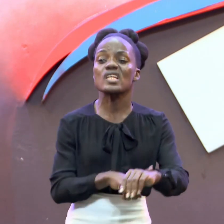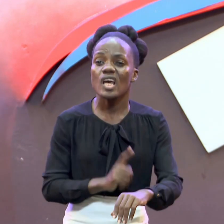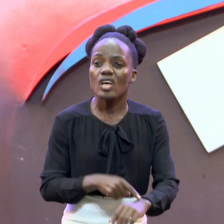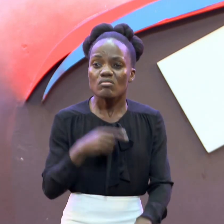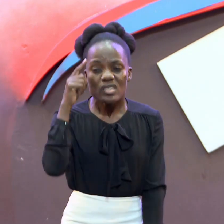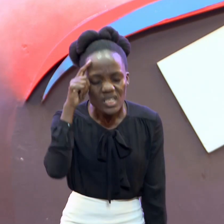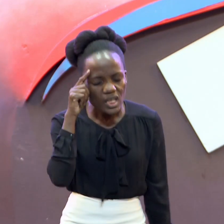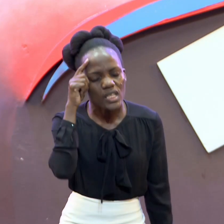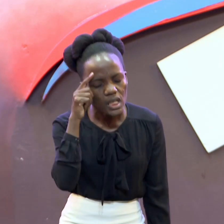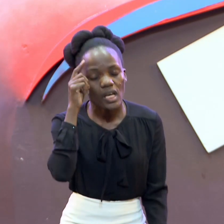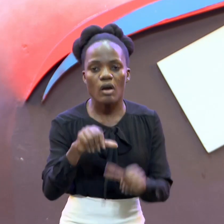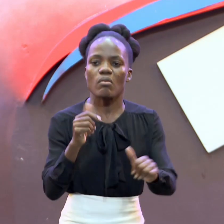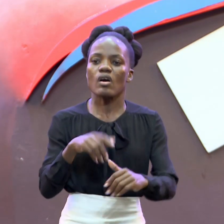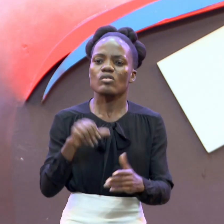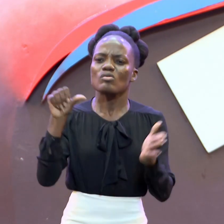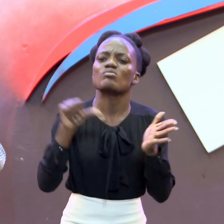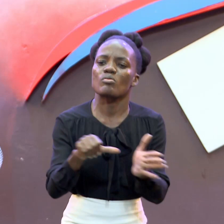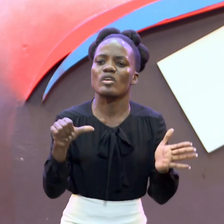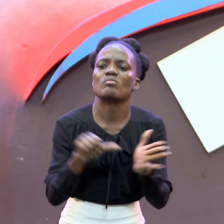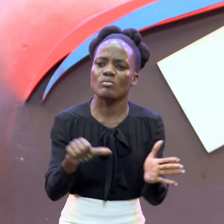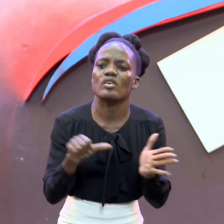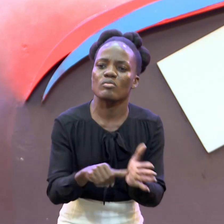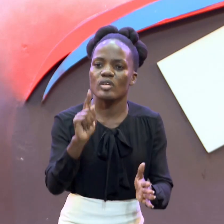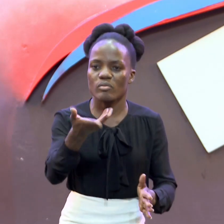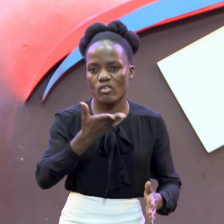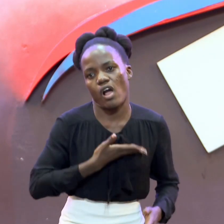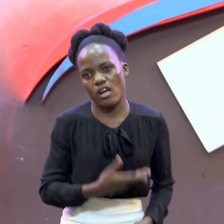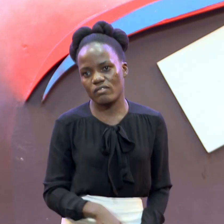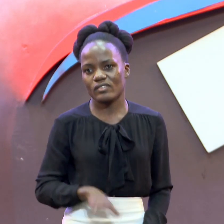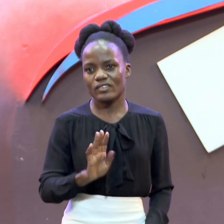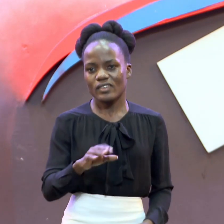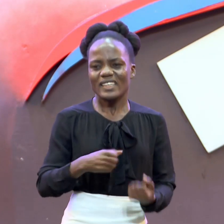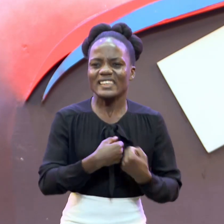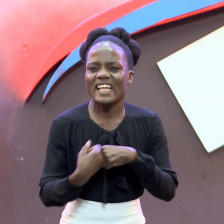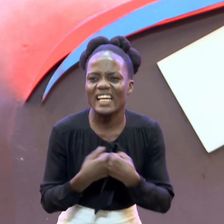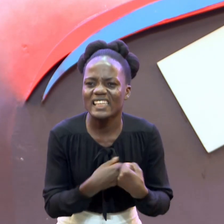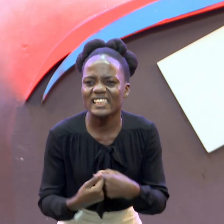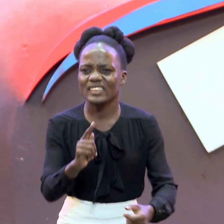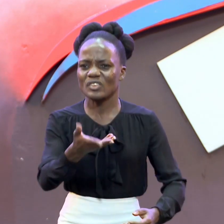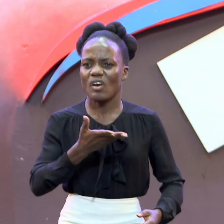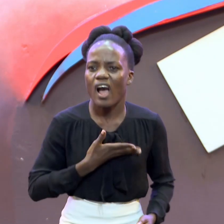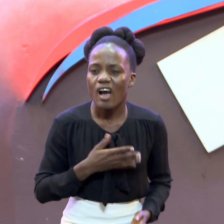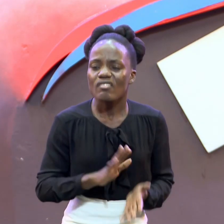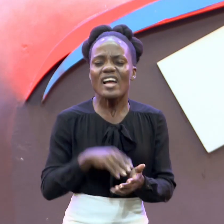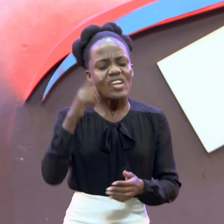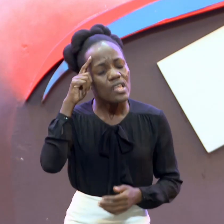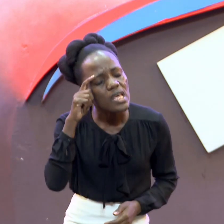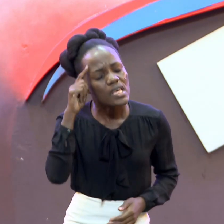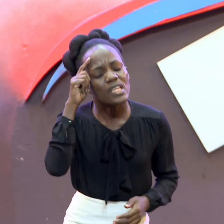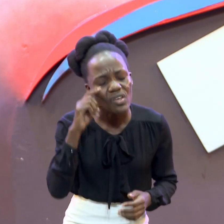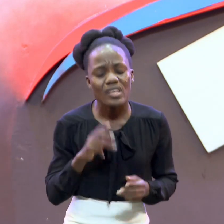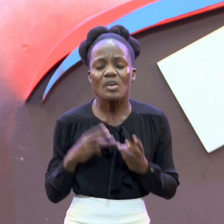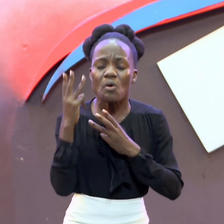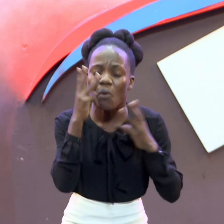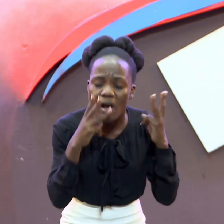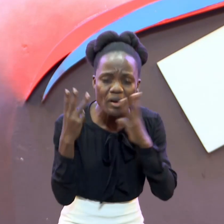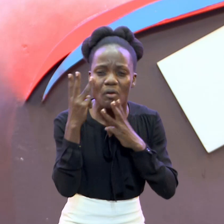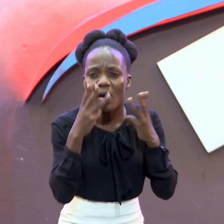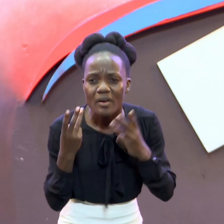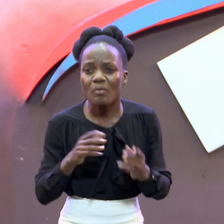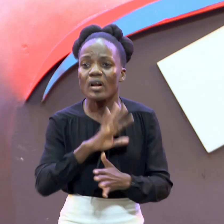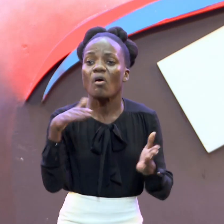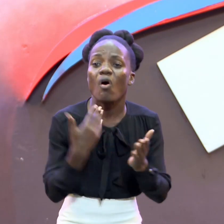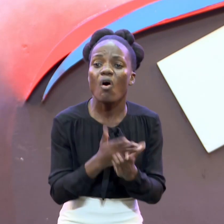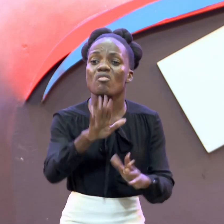On Your Problems Your Challenges And You Even Lose Peace Just Because You Are Thinking